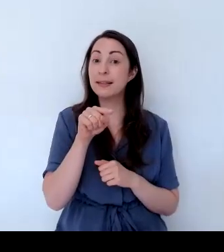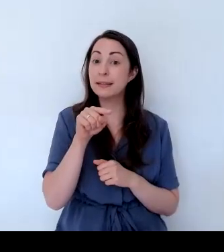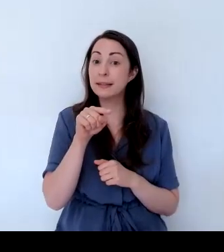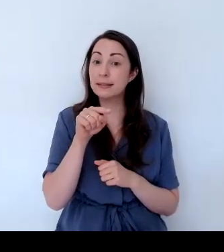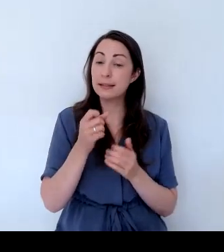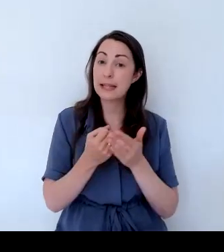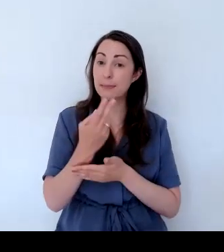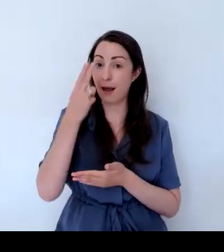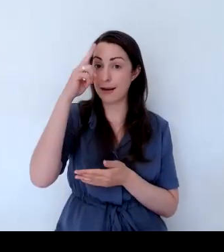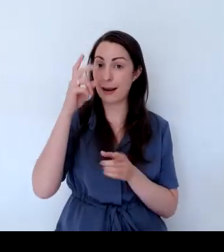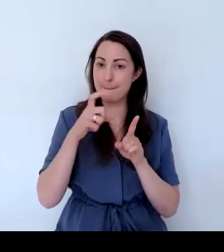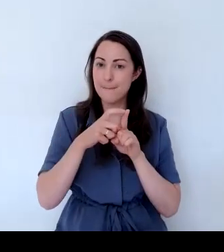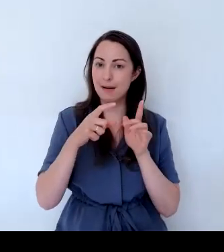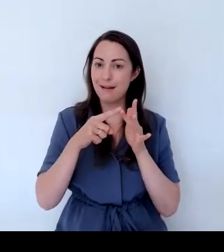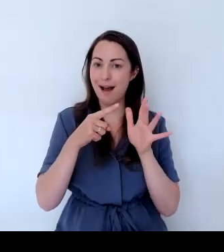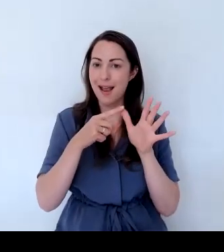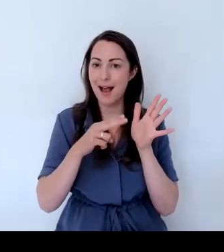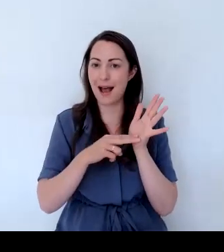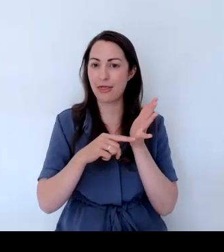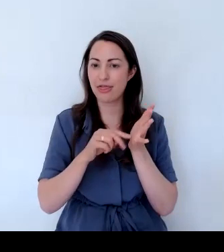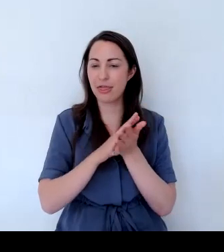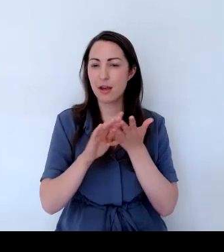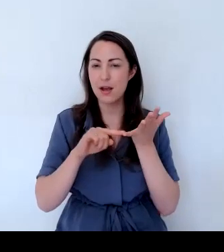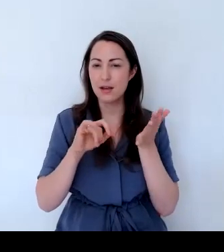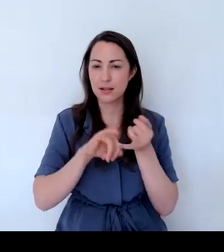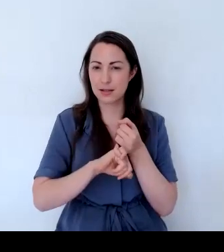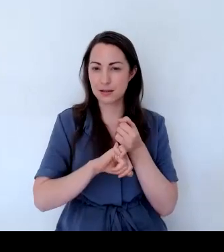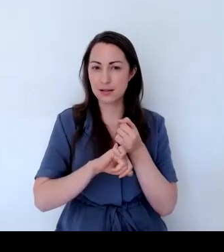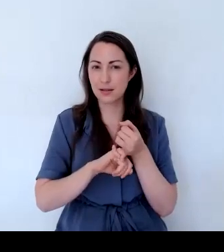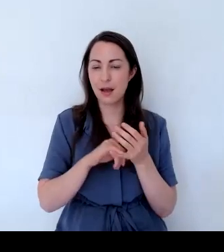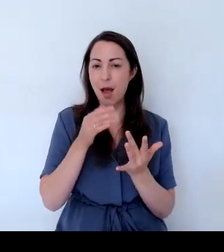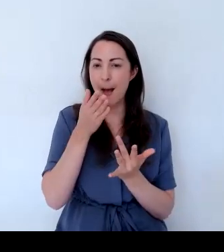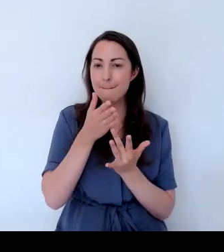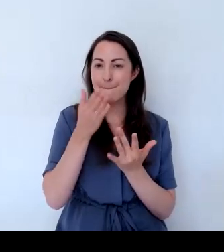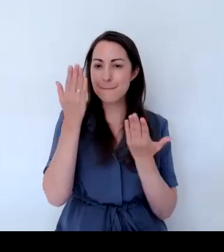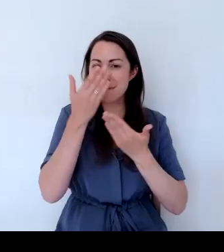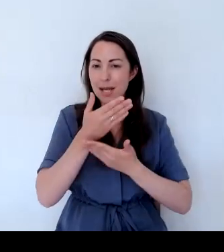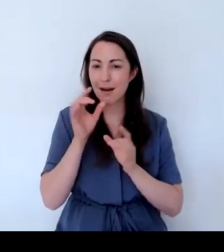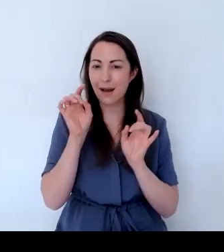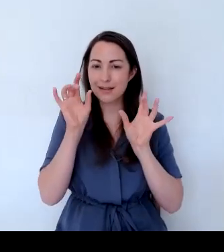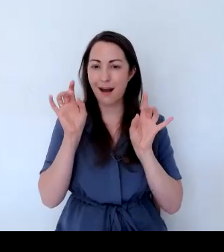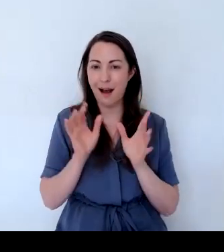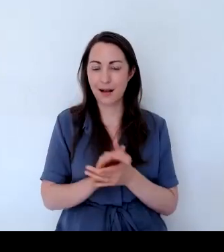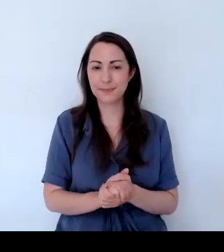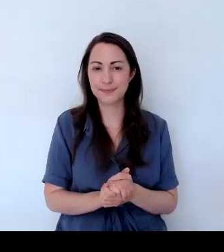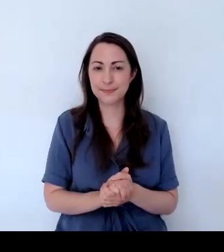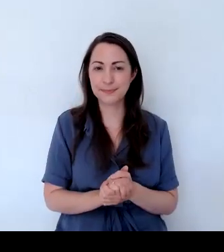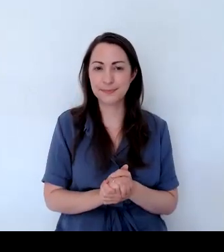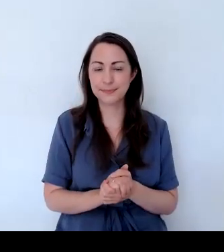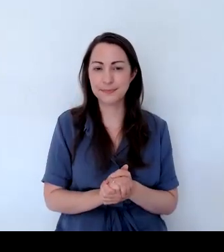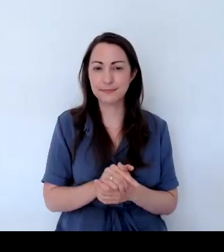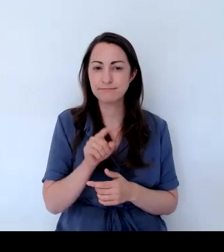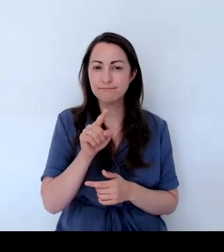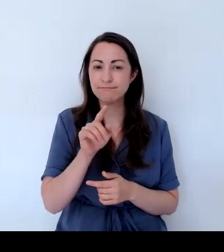And this is ideal for containers of small gardens. Making only about 10 centimetres in height.